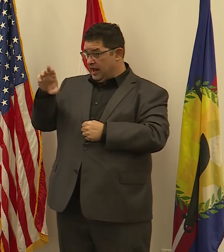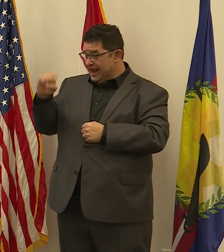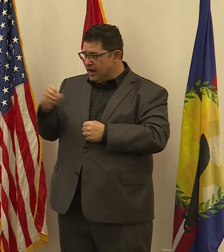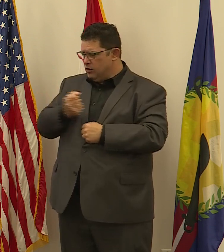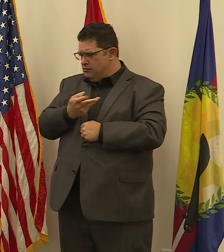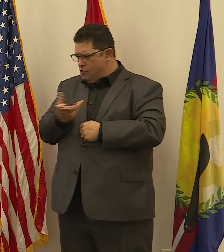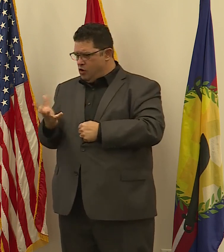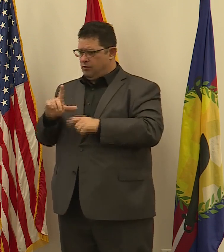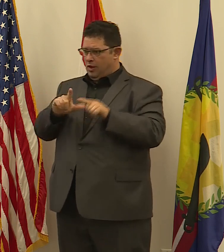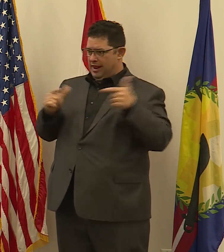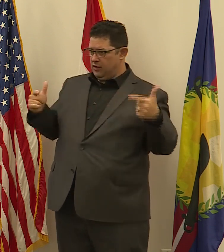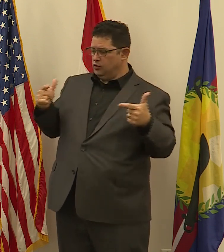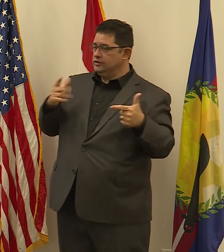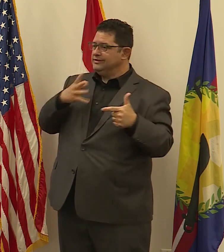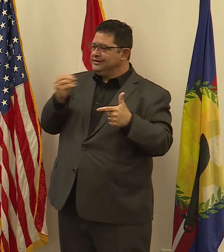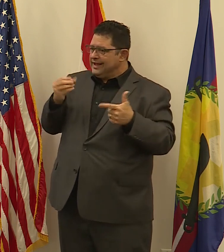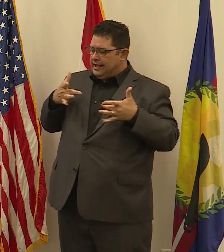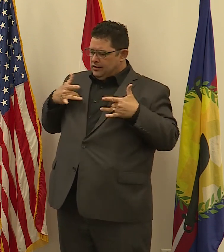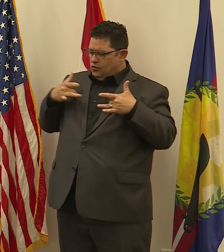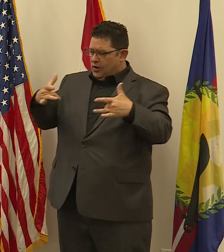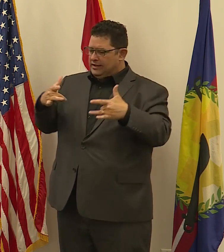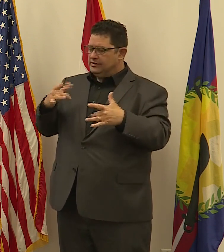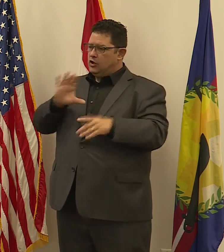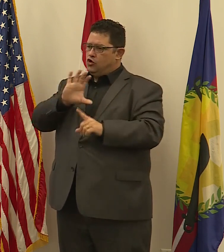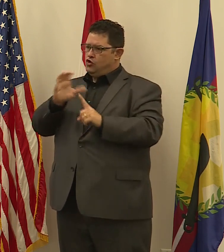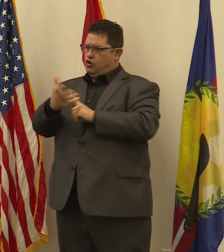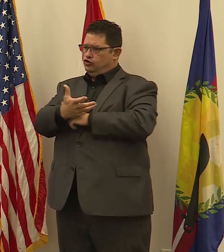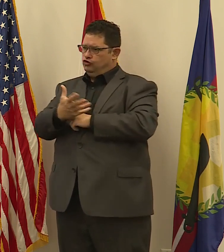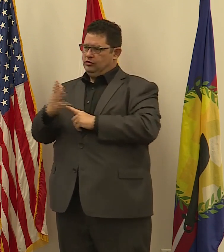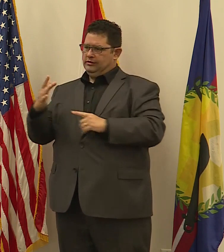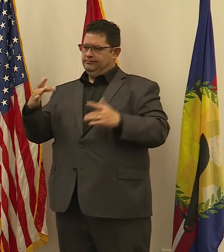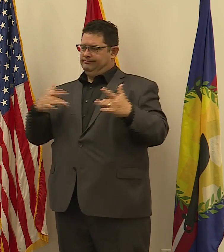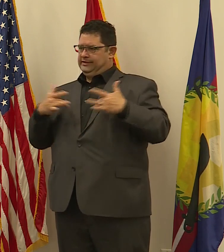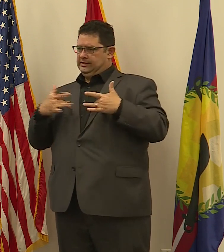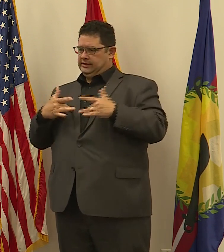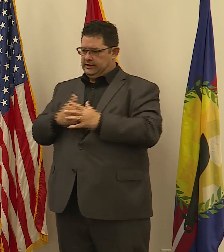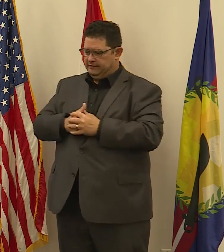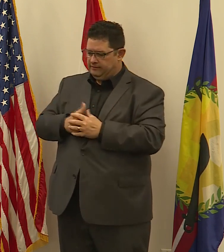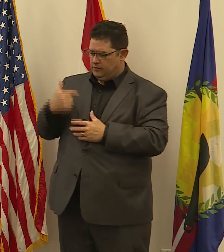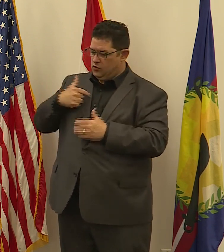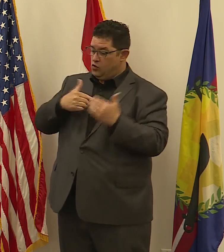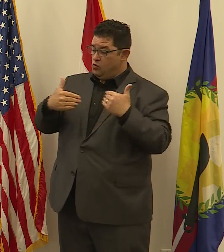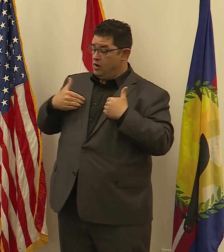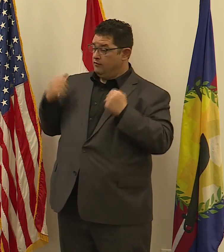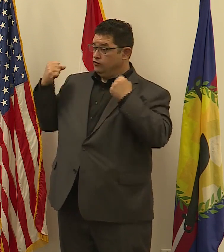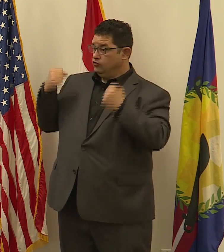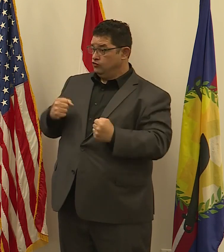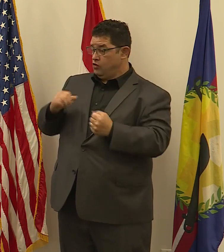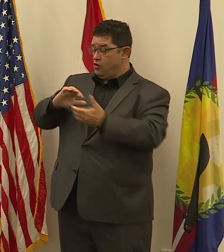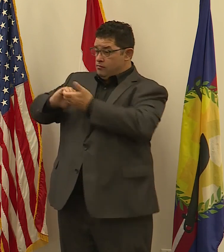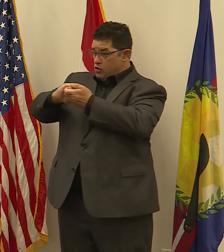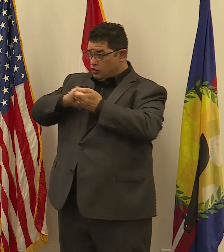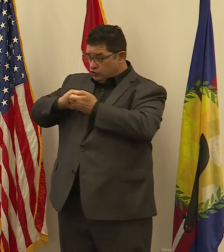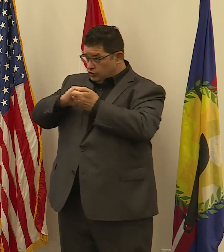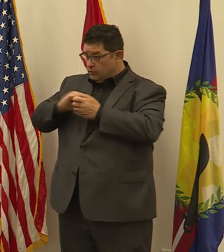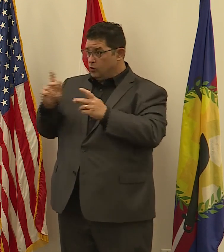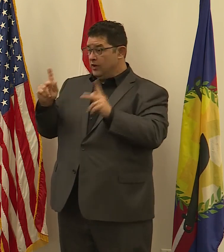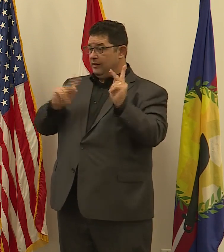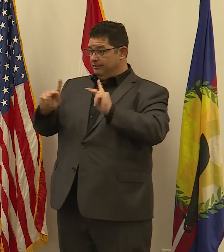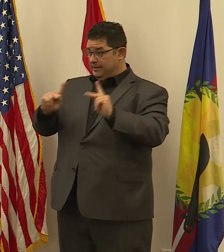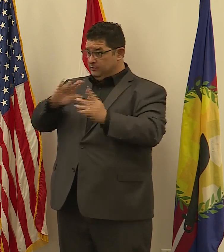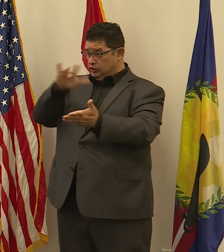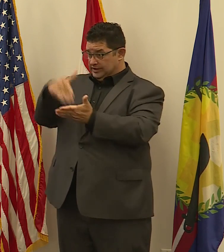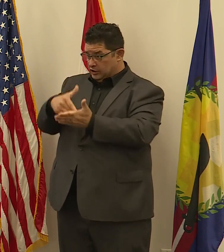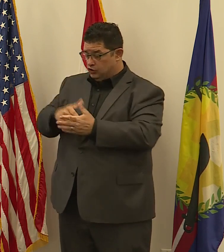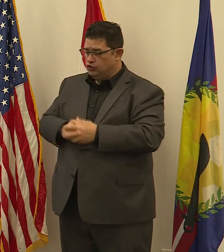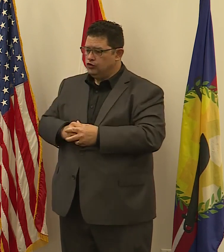and in ways that are culturally sensitive. We also have a very strong partnership with People's Health Center, and through that partnership,